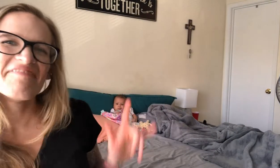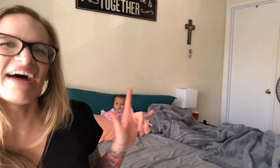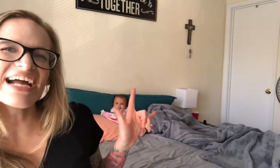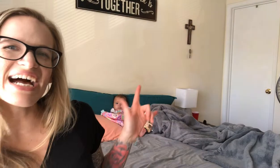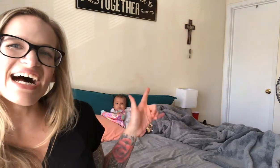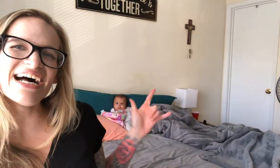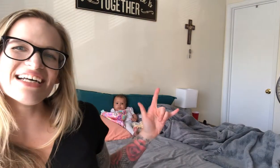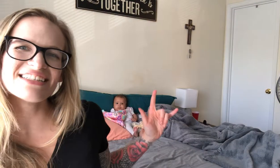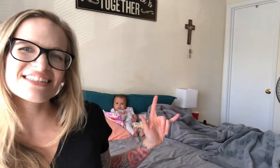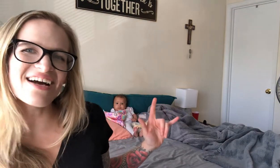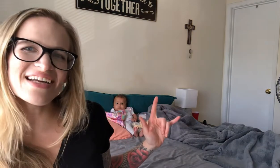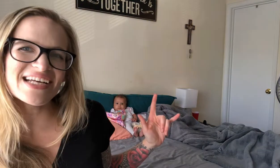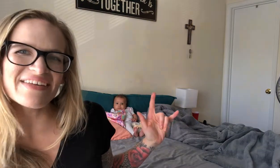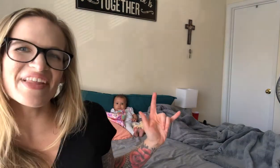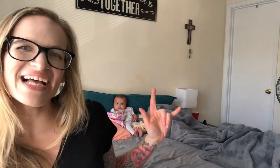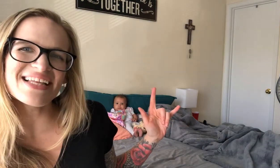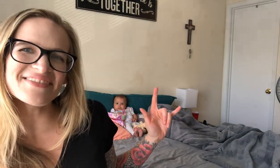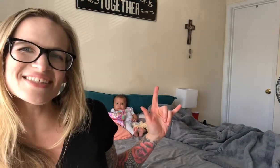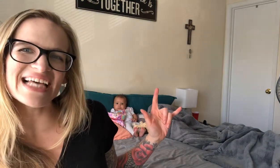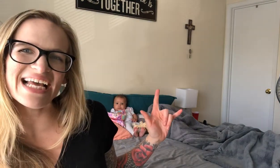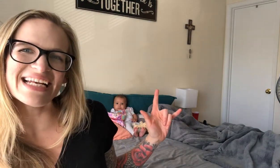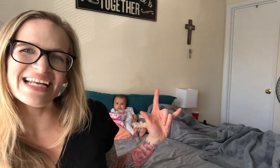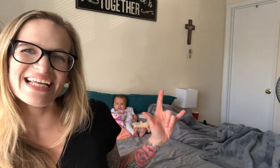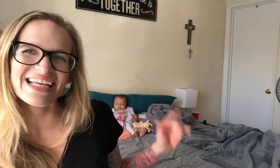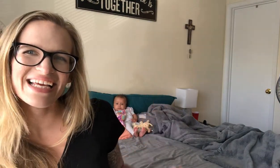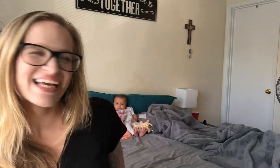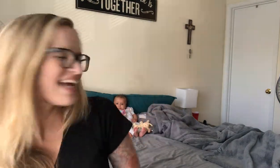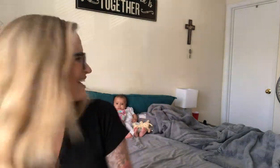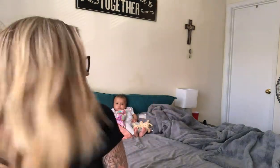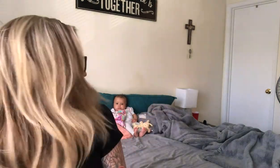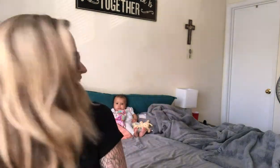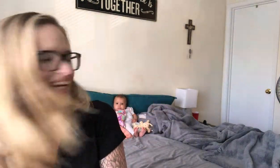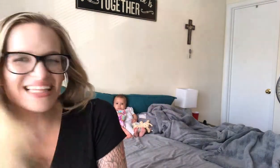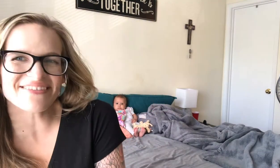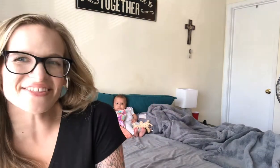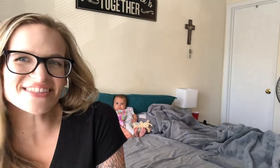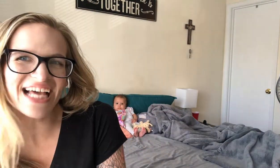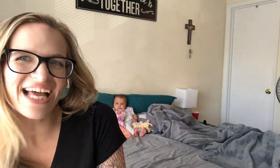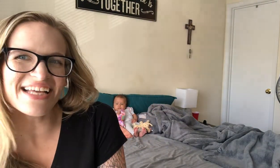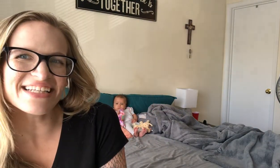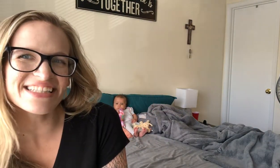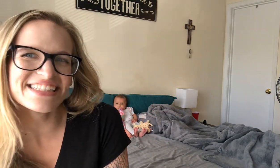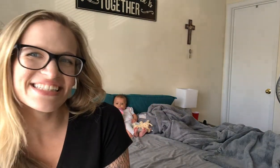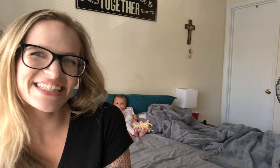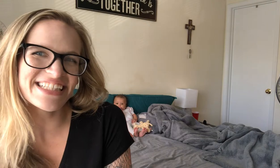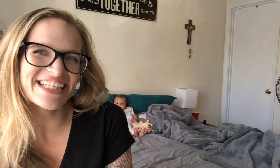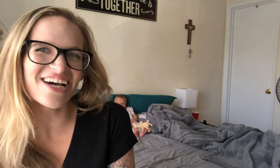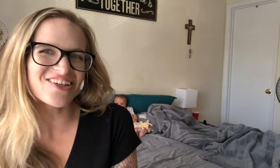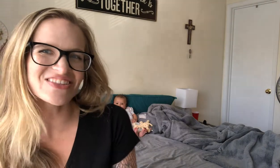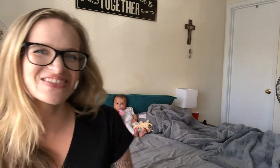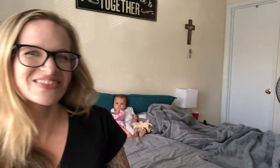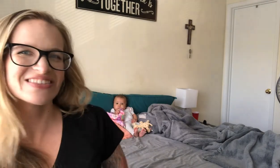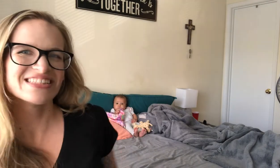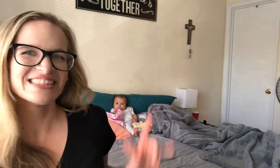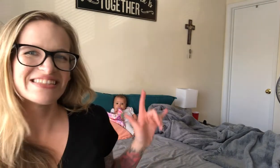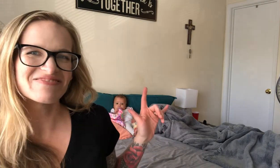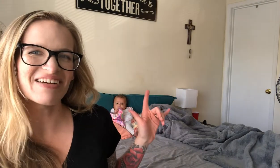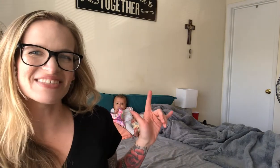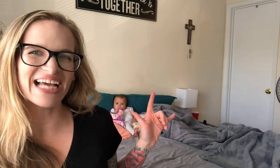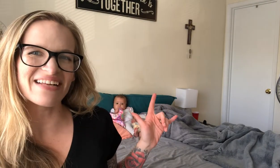Bye guys. Aria. Give the I love you sign. Give the I love you sign. No? Mama's got